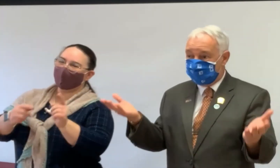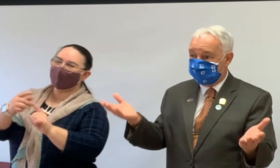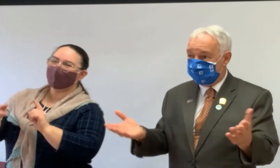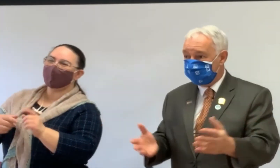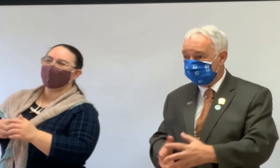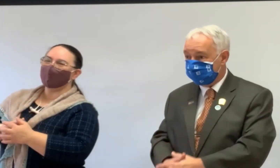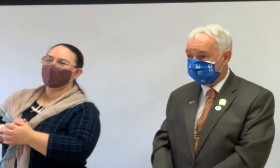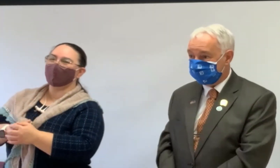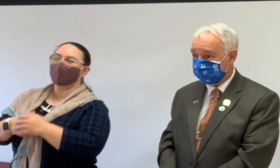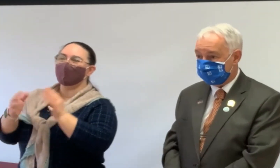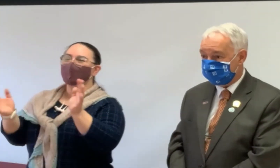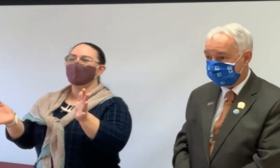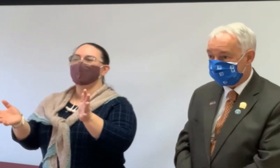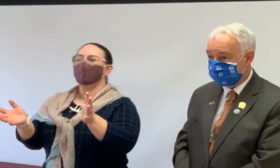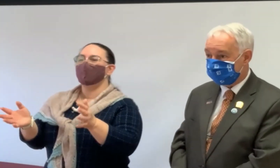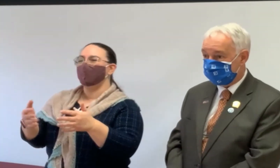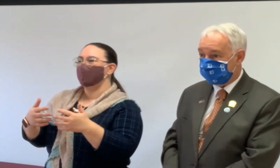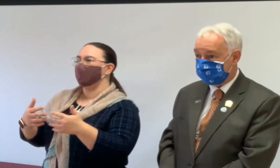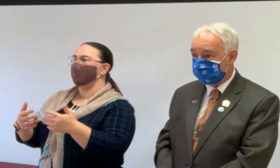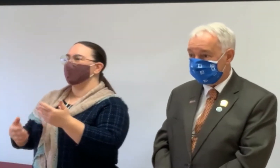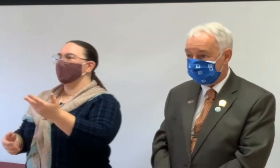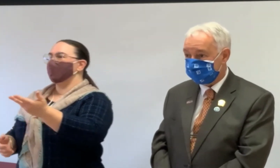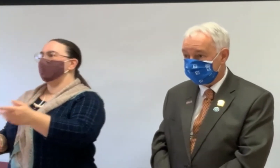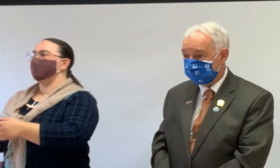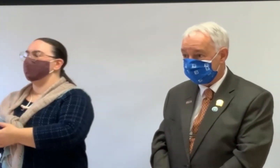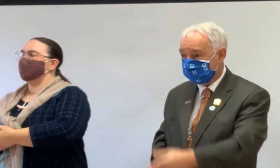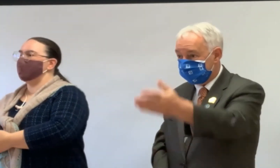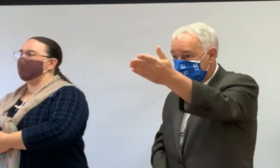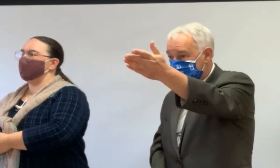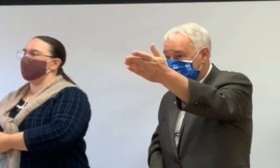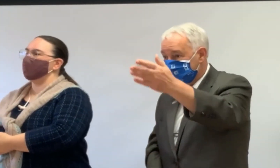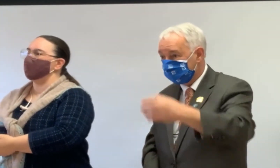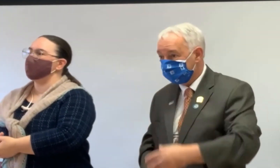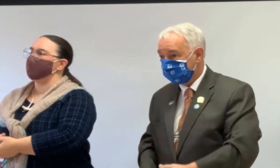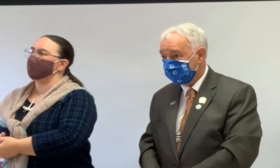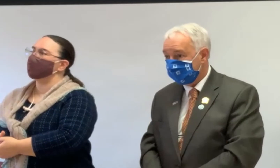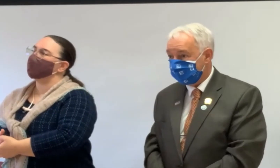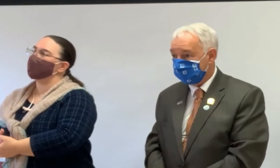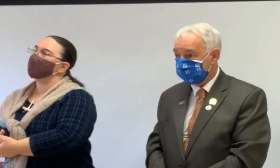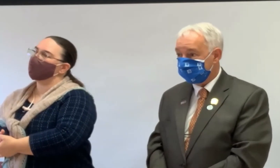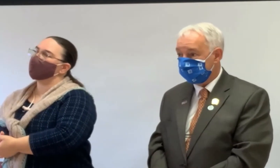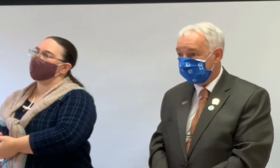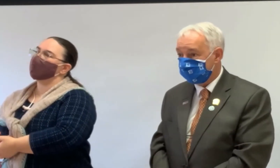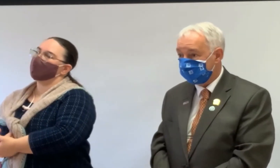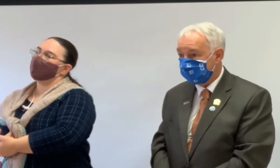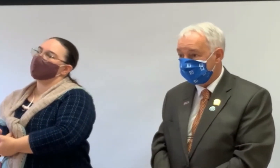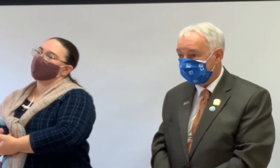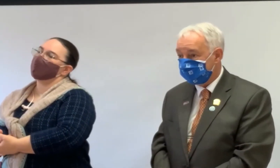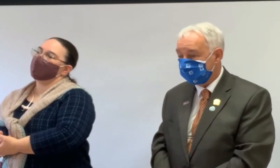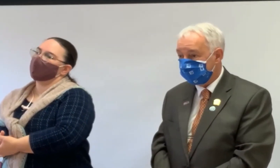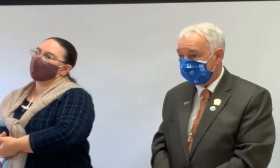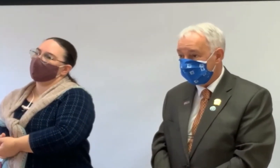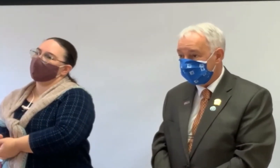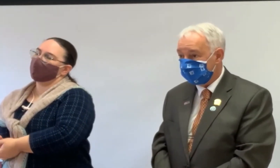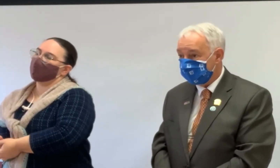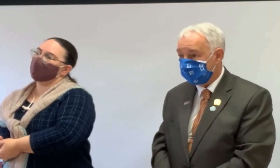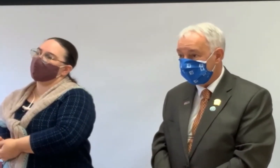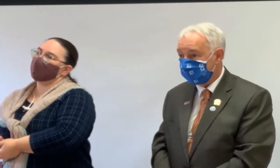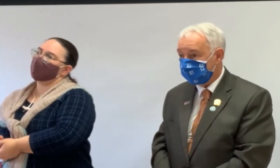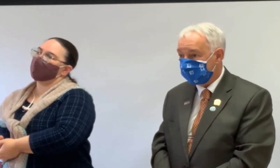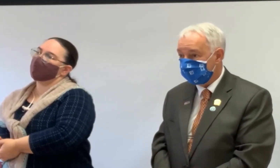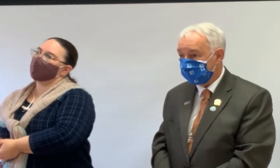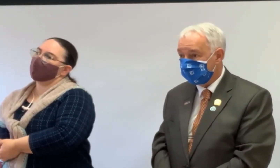It can get a little complicated. Well, that's why we would help you if you did, if you wanted to understand. one thing on reverse mortgage is only